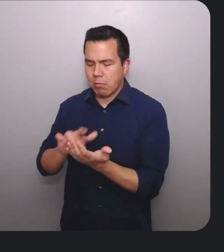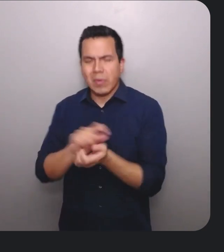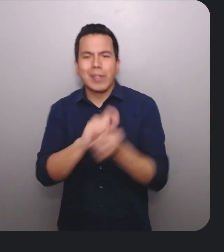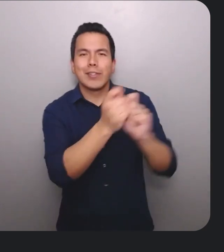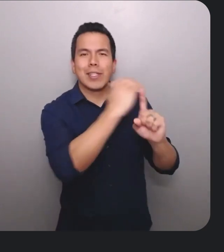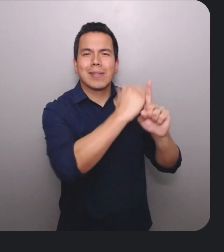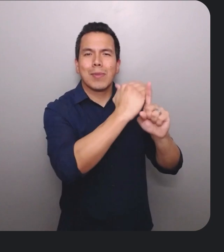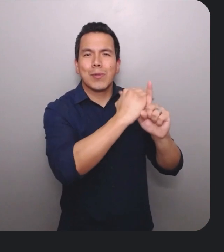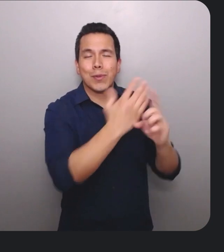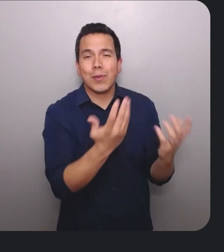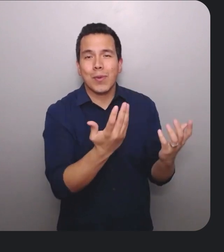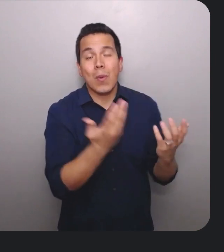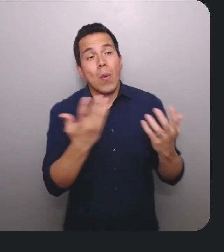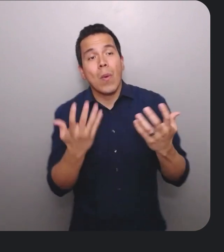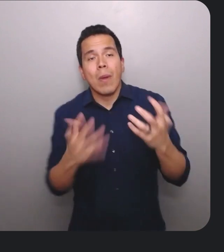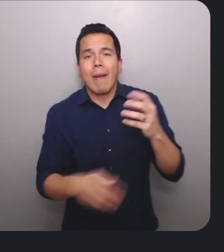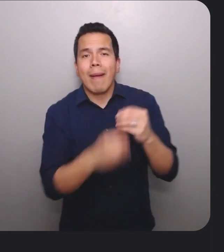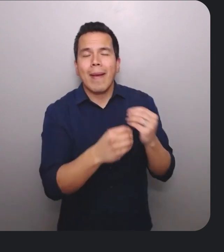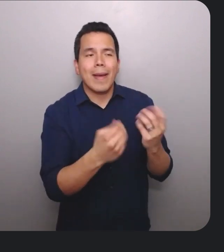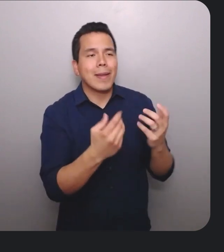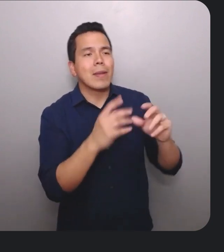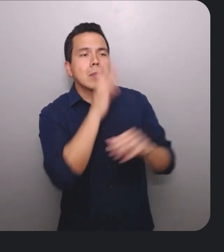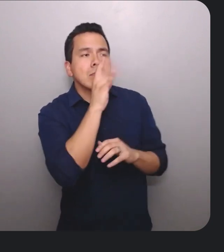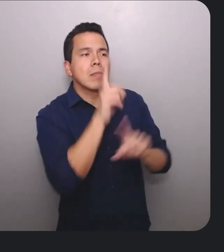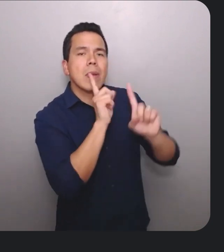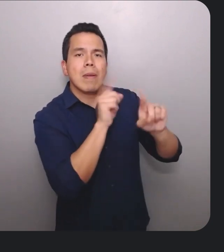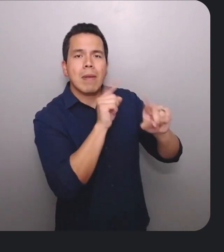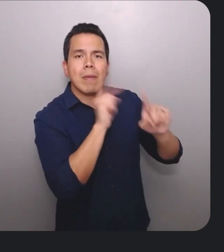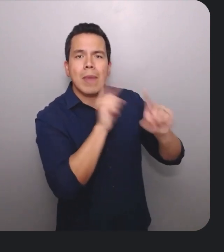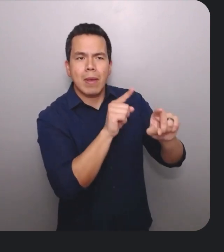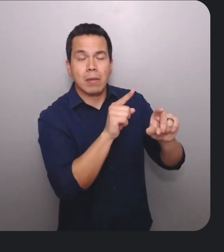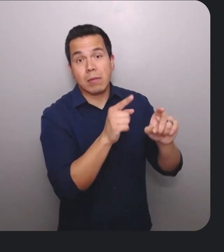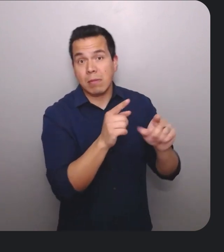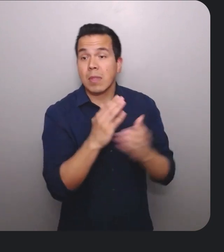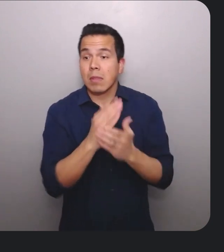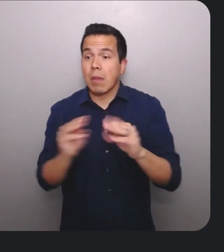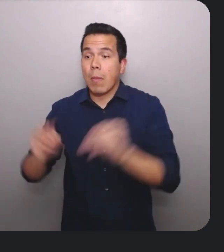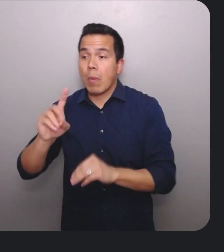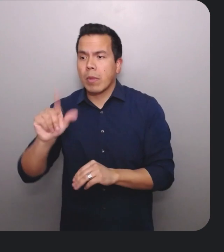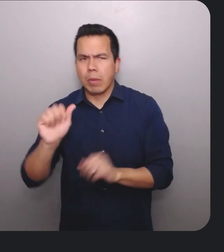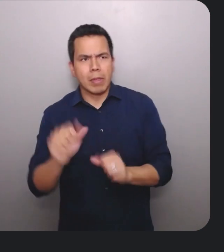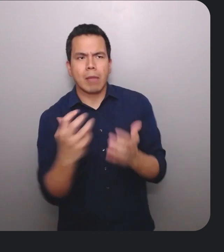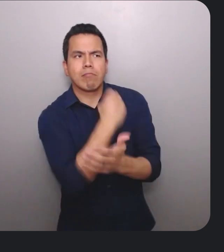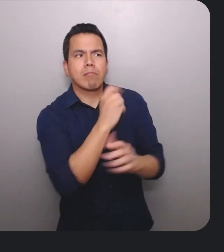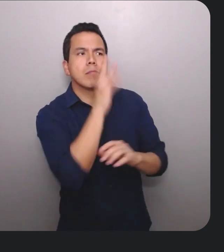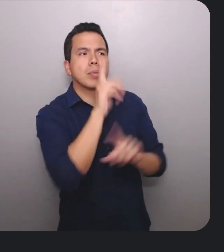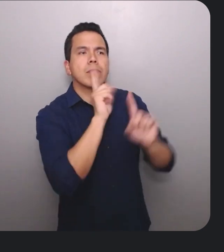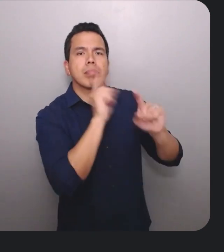Or maybe add a voice activated feature as another interaction method for people with mobility impairments, or for someone with their